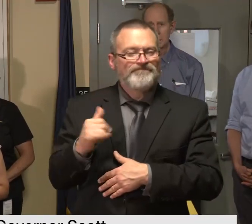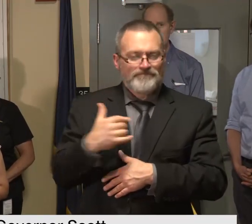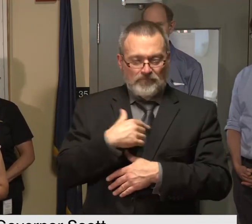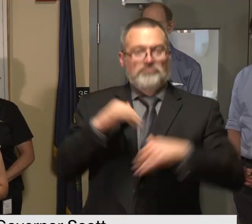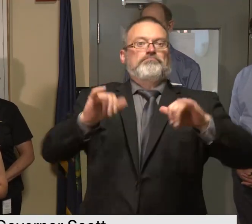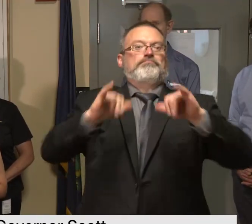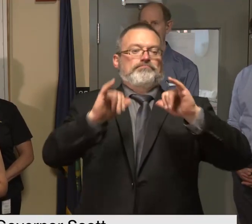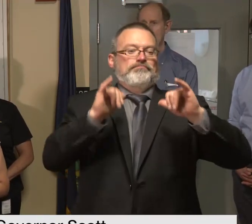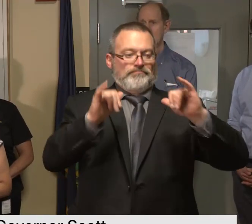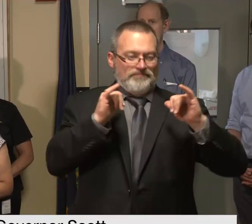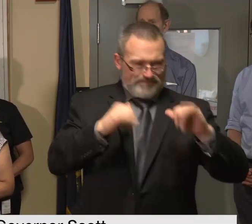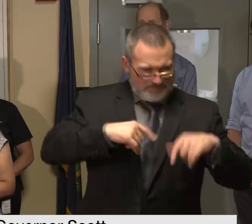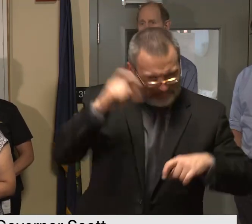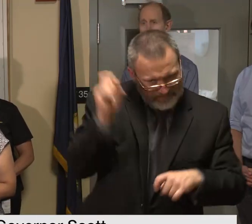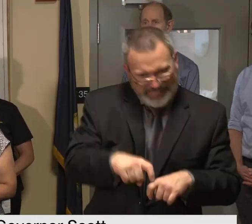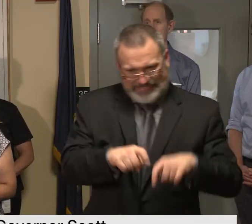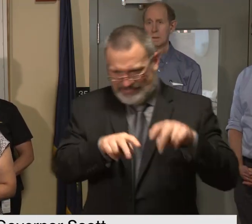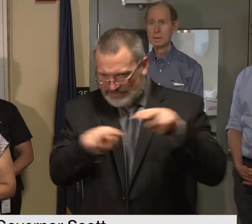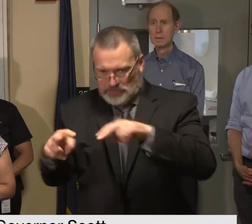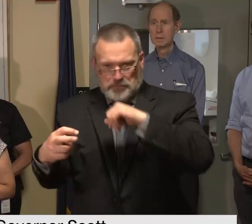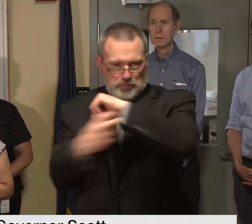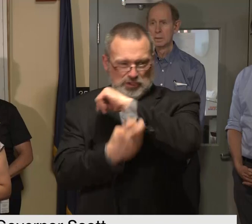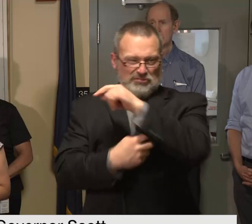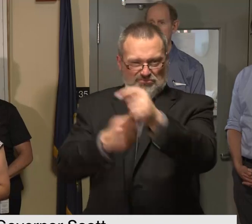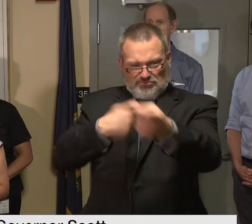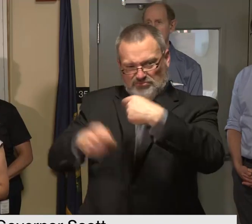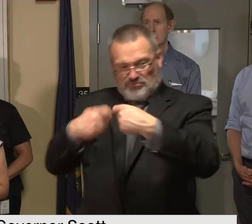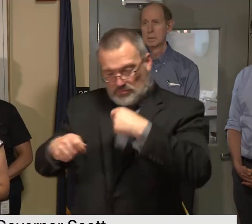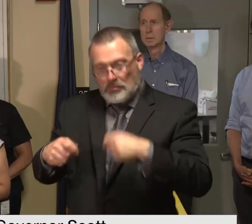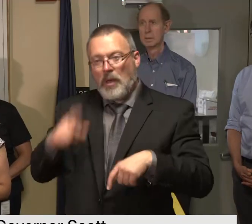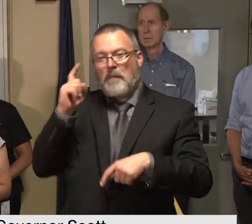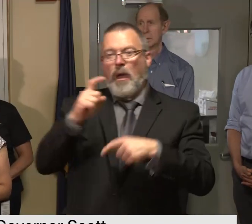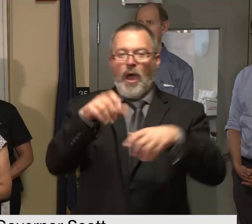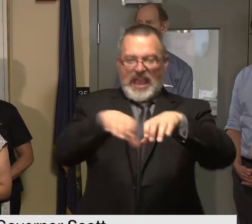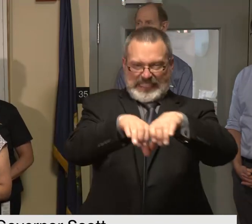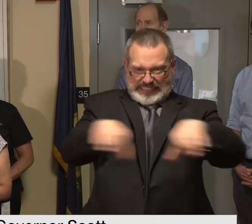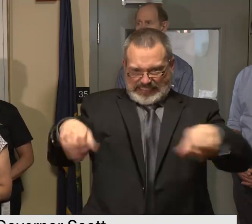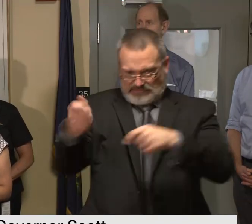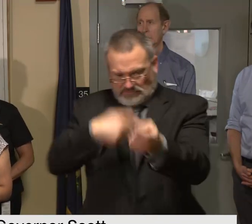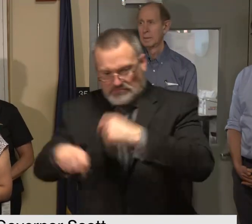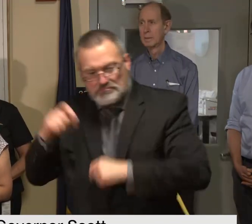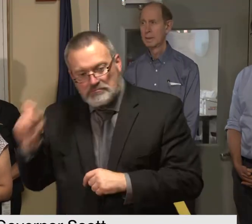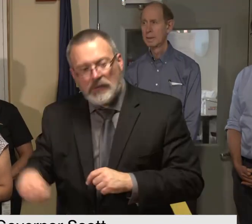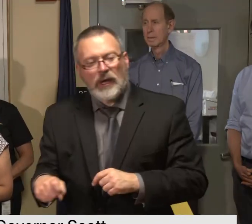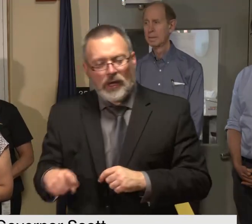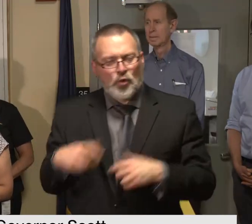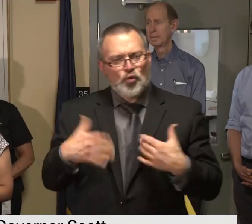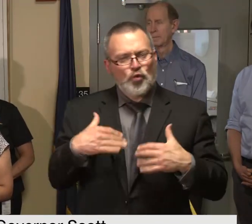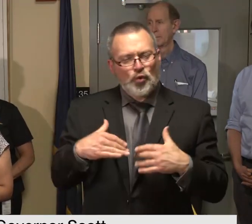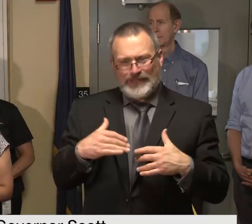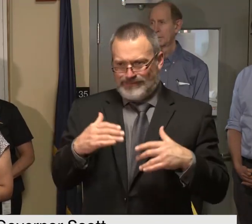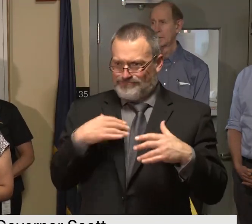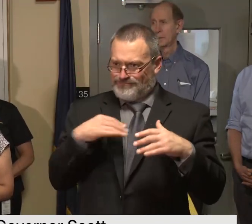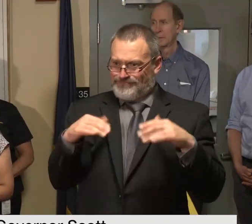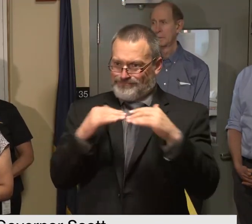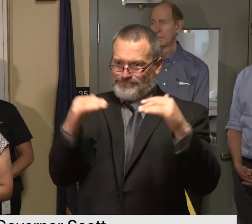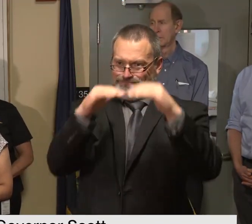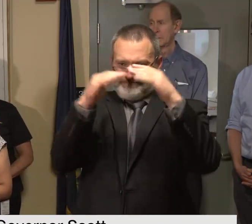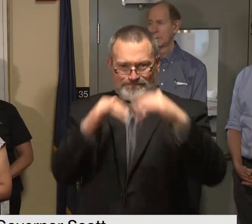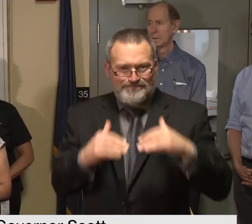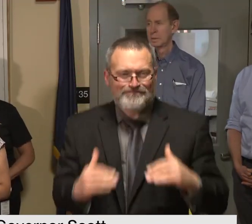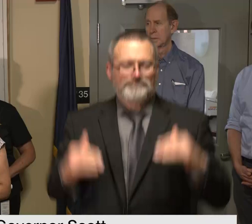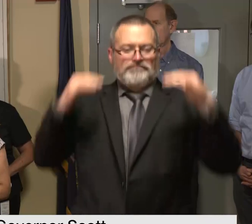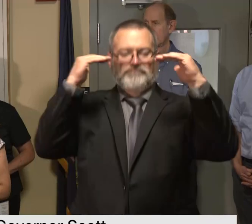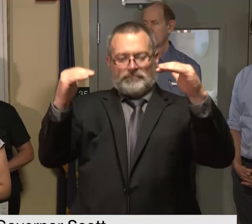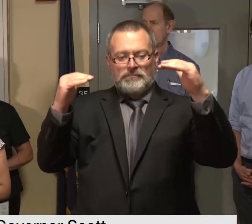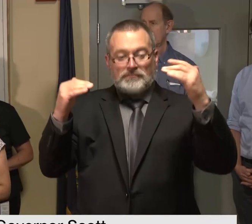culverts are replaced so very much building on what secretary flynn alluded to um setting sizing standards going forward that we